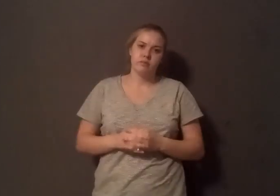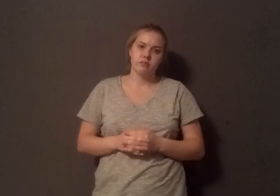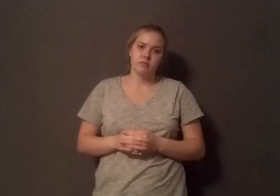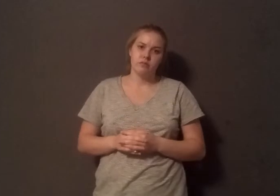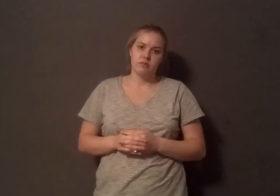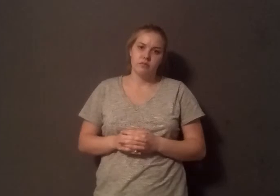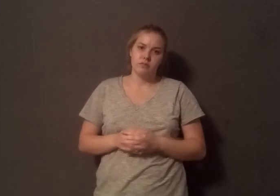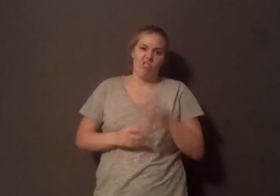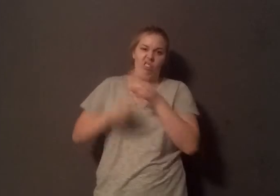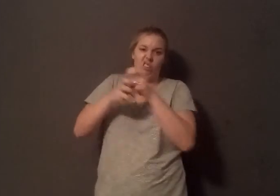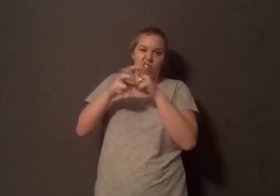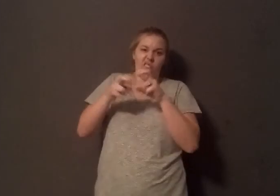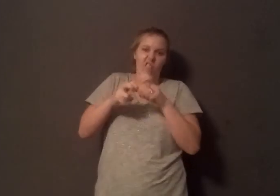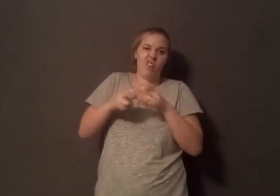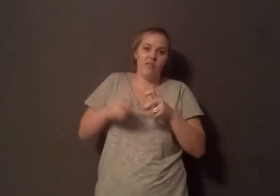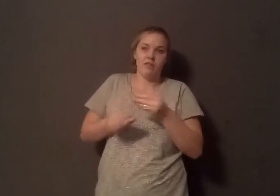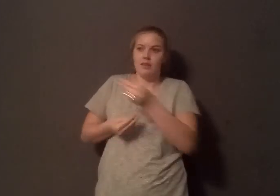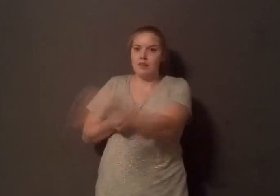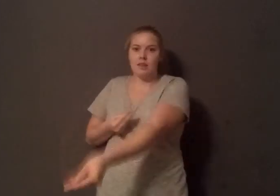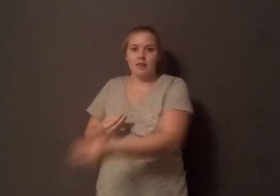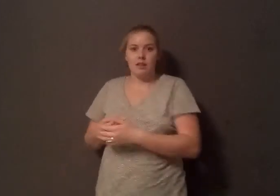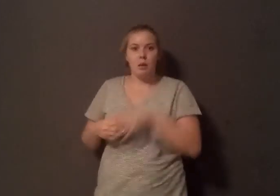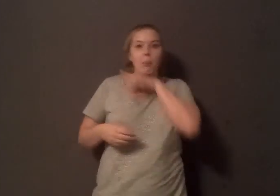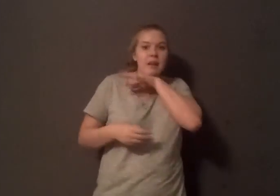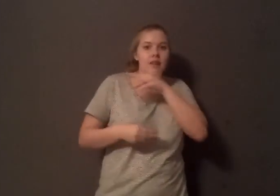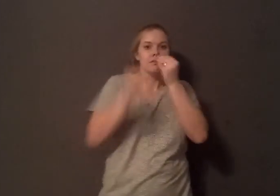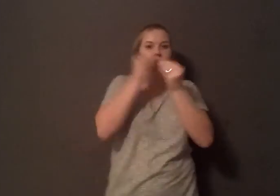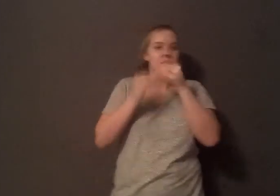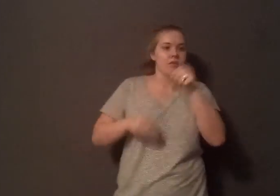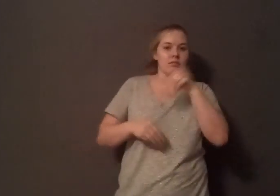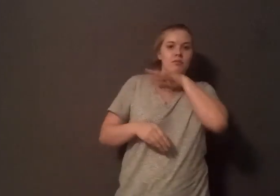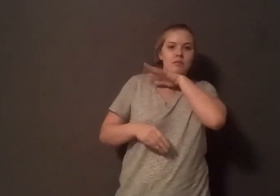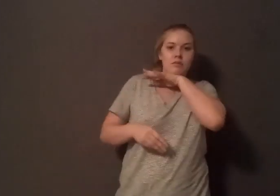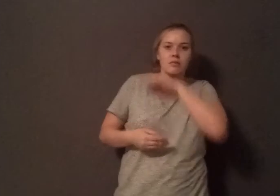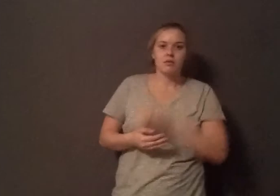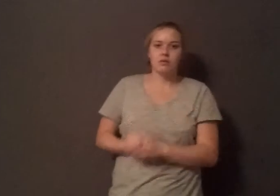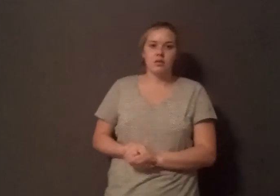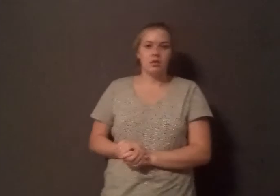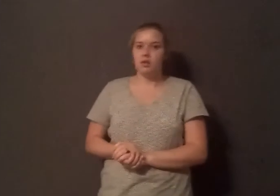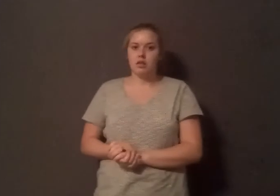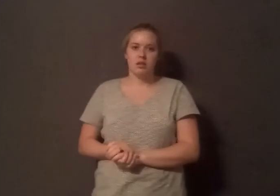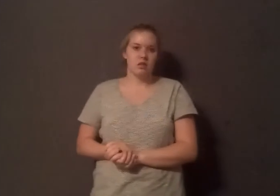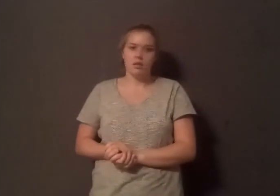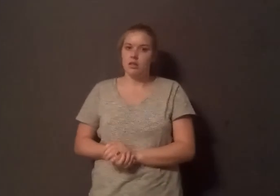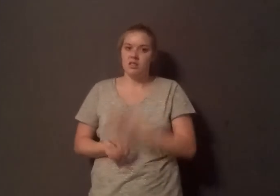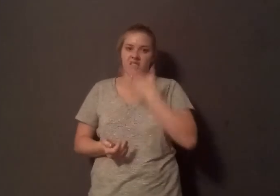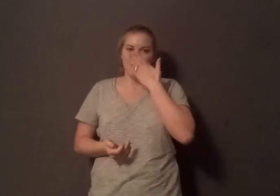ox. If I come out this door, if he's spraying there, it's going to come in my face. It hits you right in the face. It smells like something that you have never smelled before.